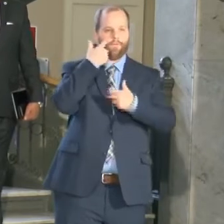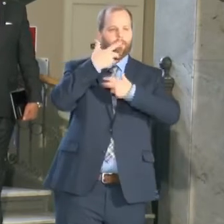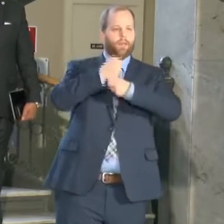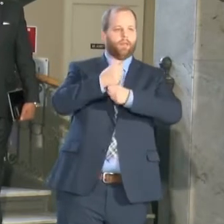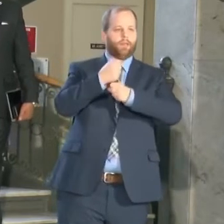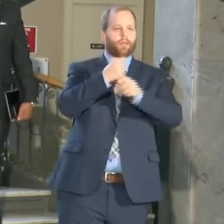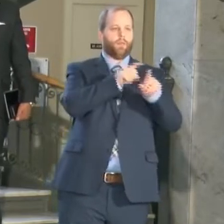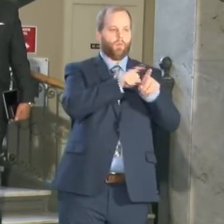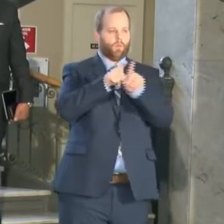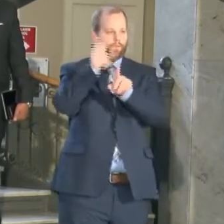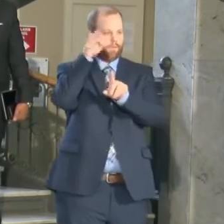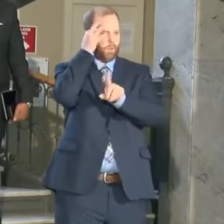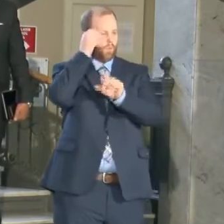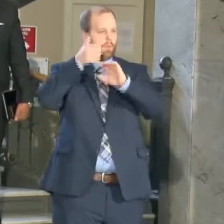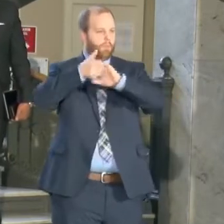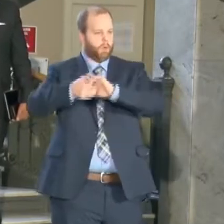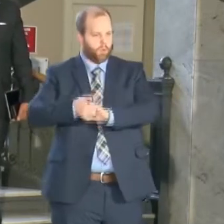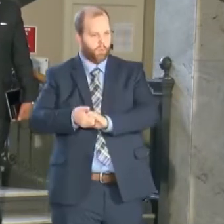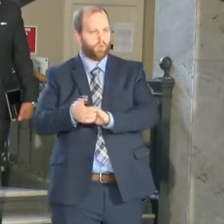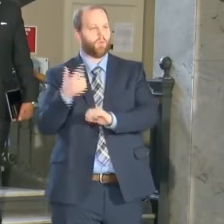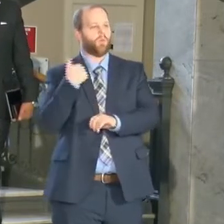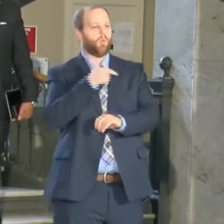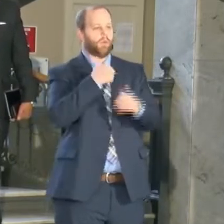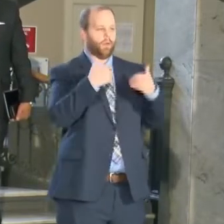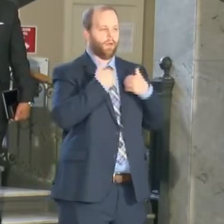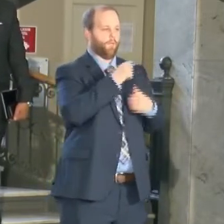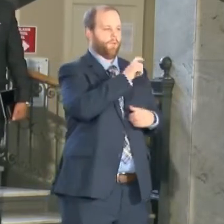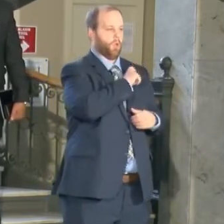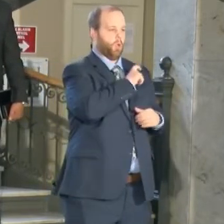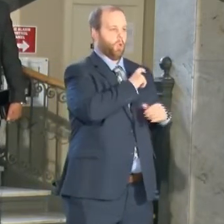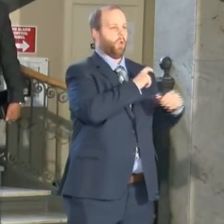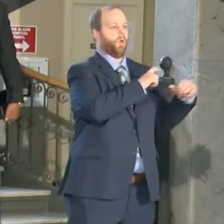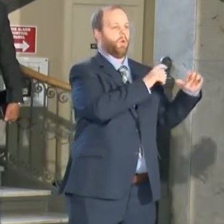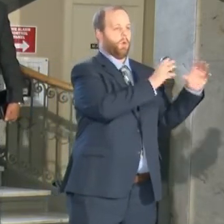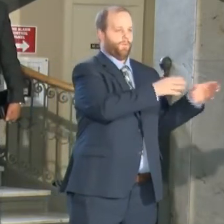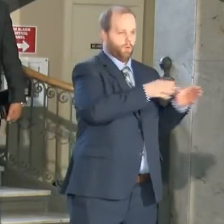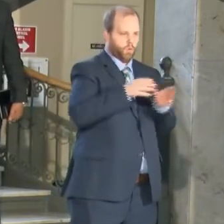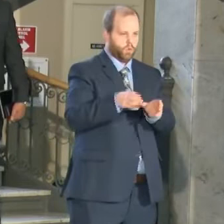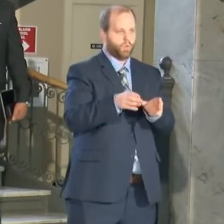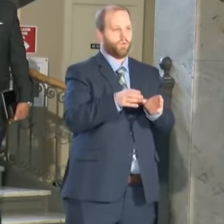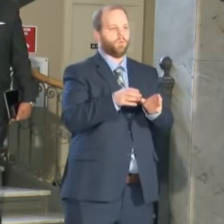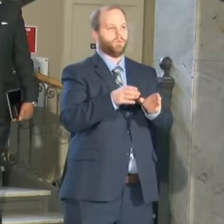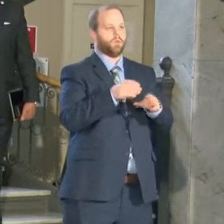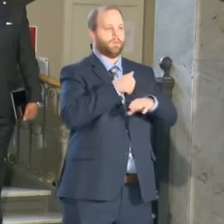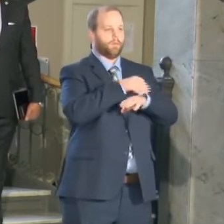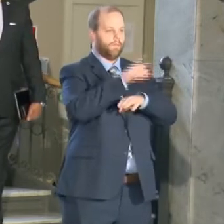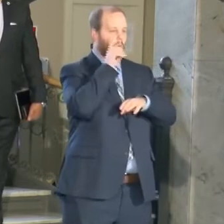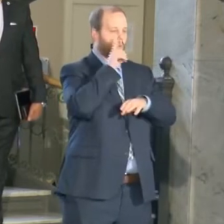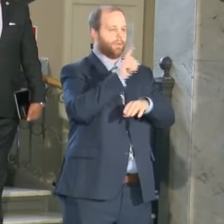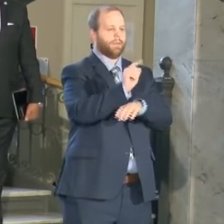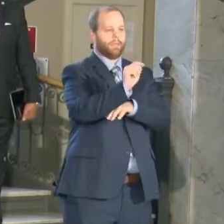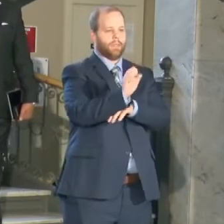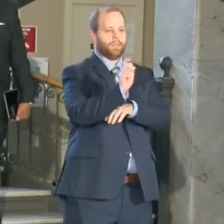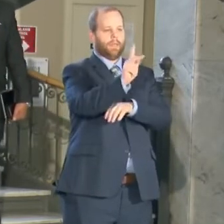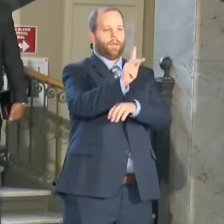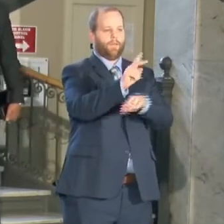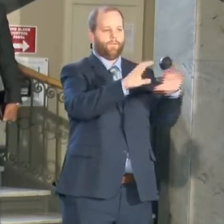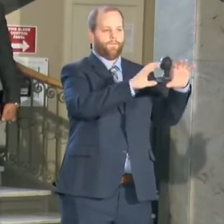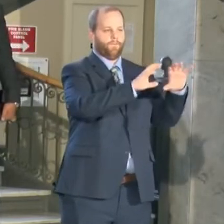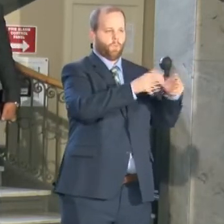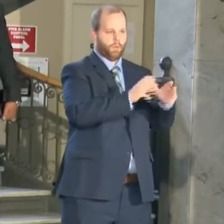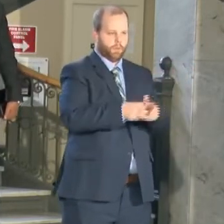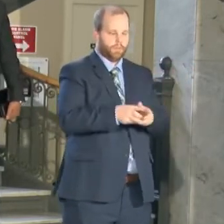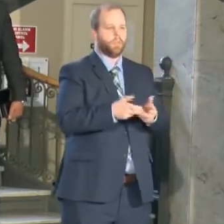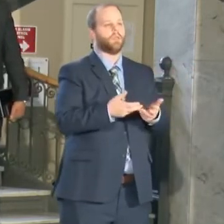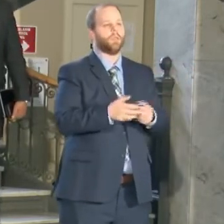officers assigned to task forces. What we're seeing, we're seeing more officers based on the leadership of Chief Haskins and Chief Bewley and